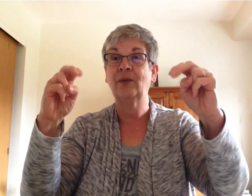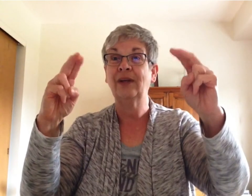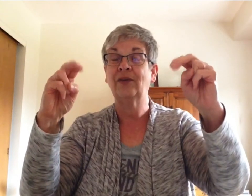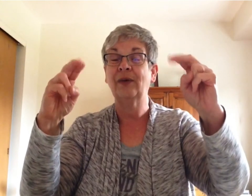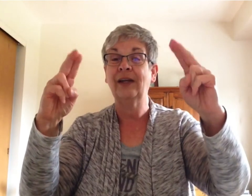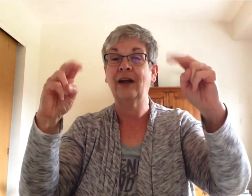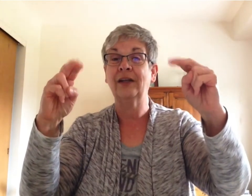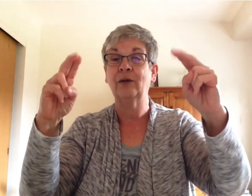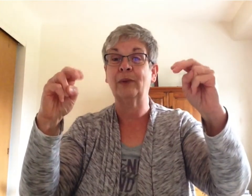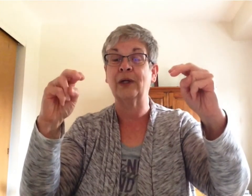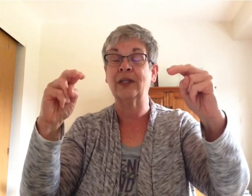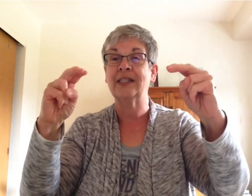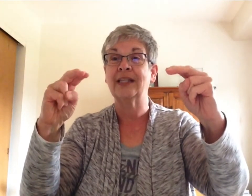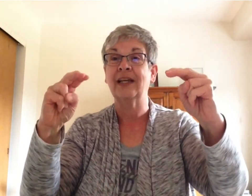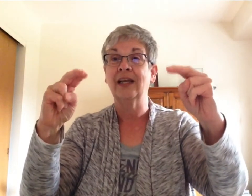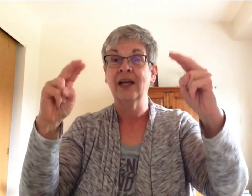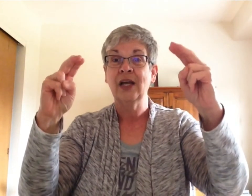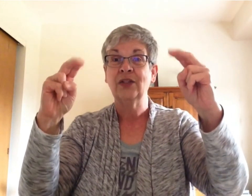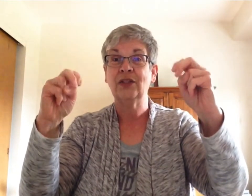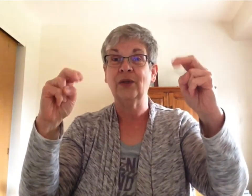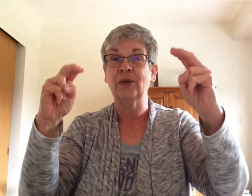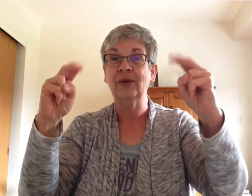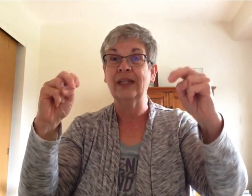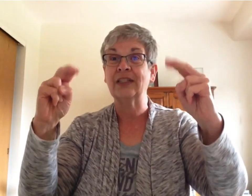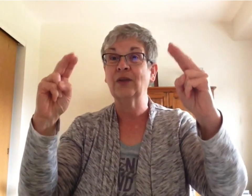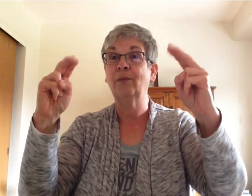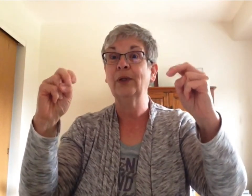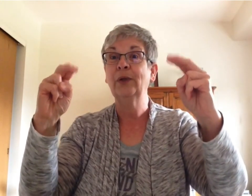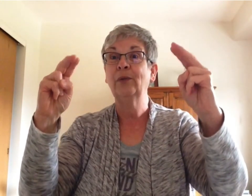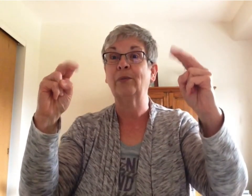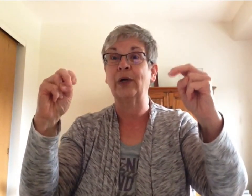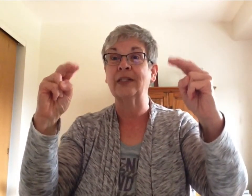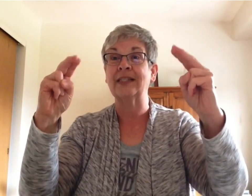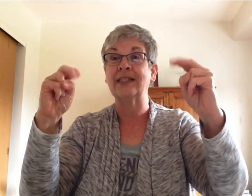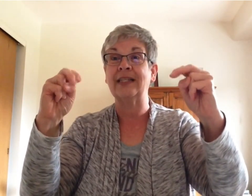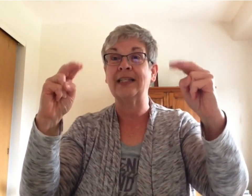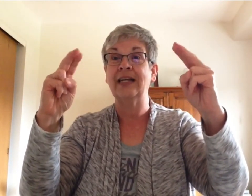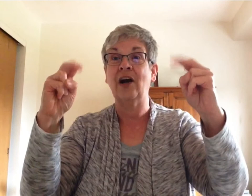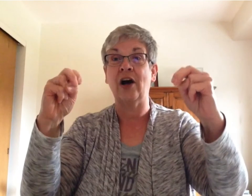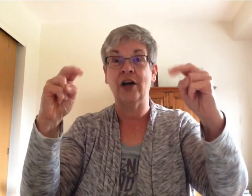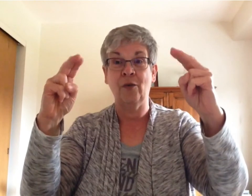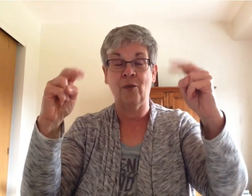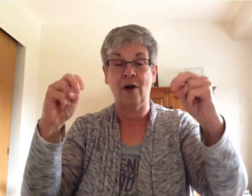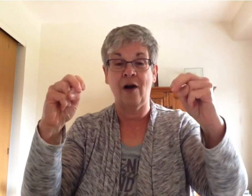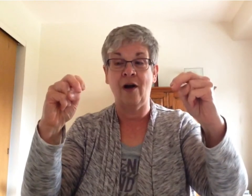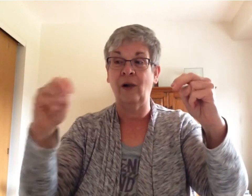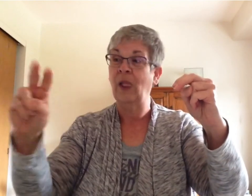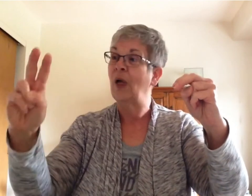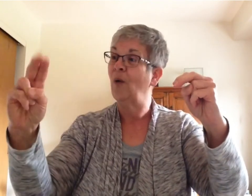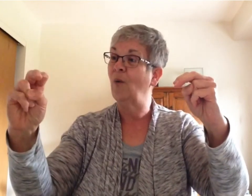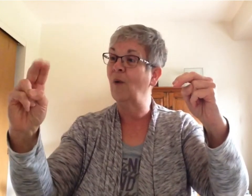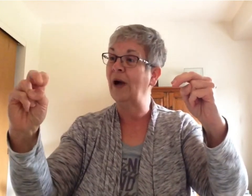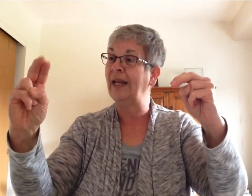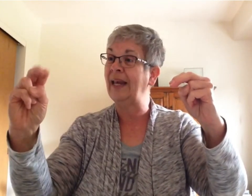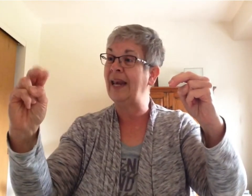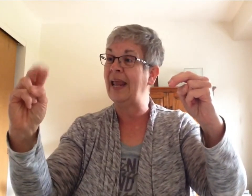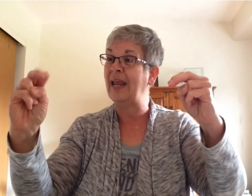tweet, tweet our little birds. Two little blue birds sitting on a wall. One named